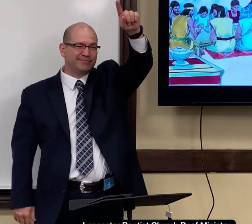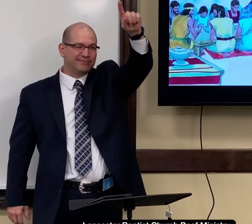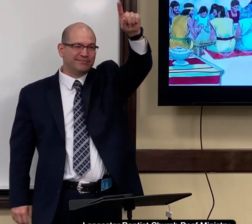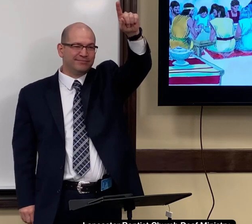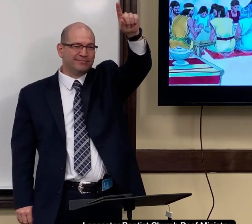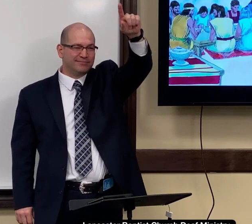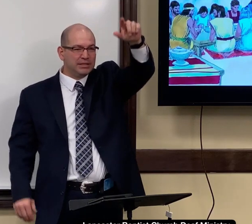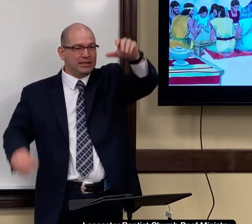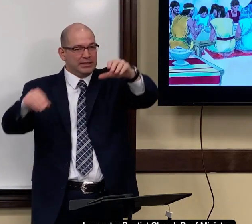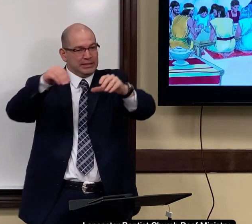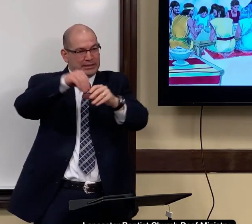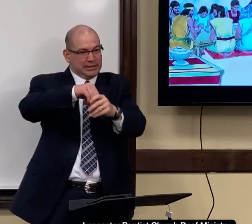Well, because he says so.